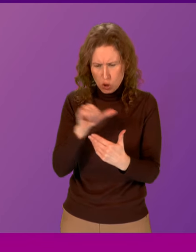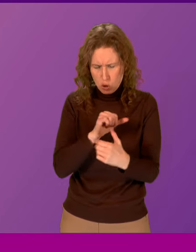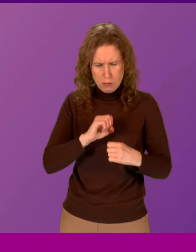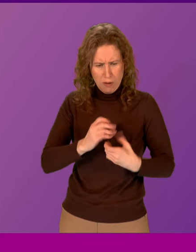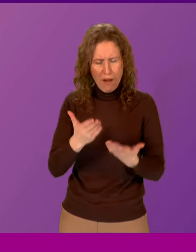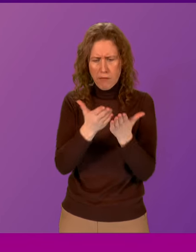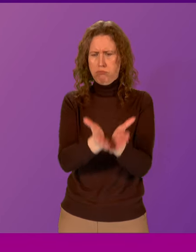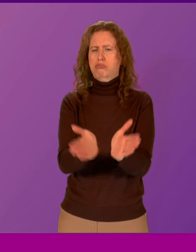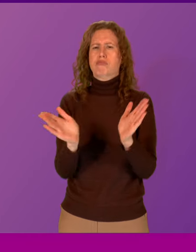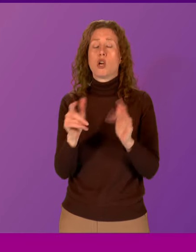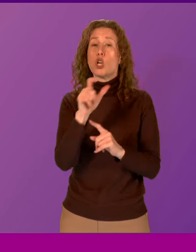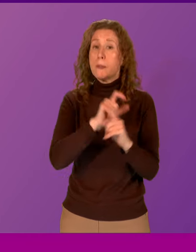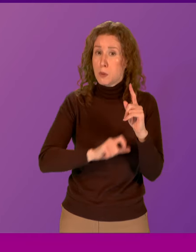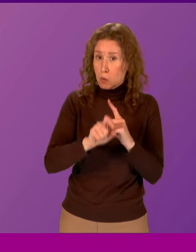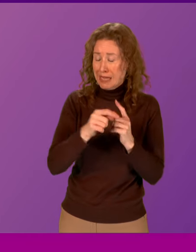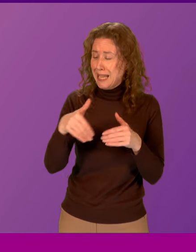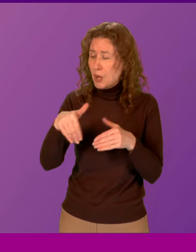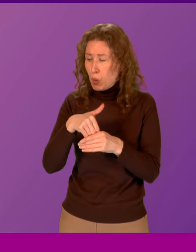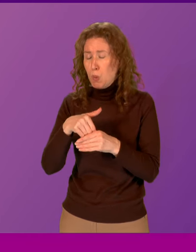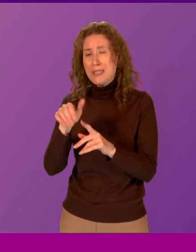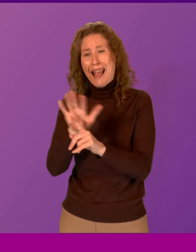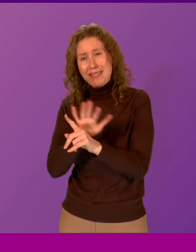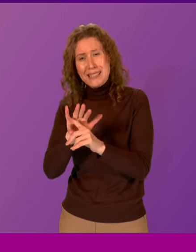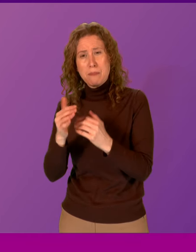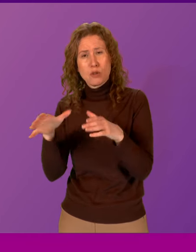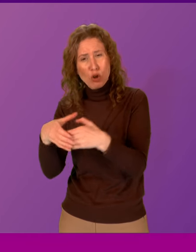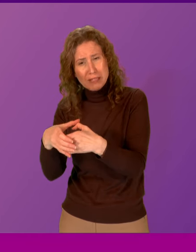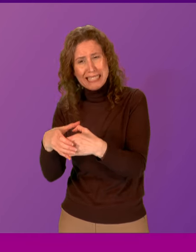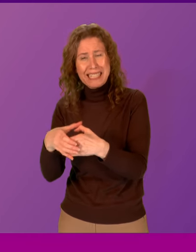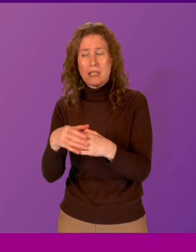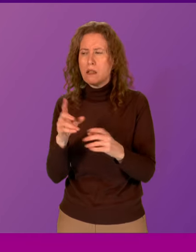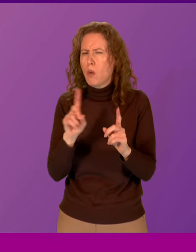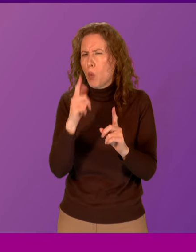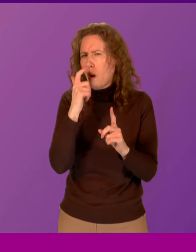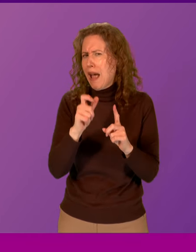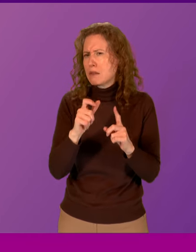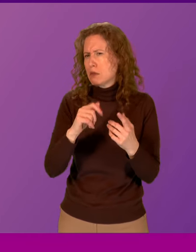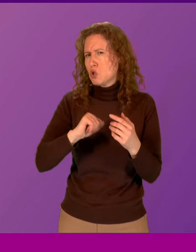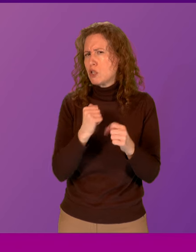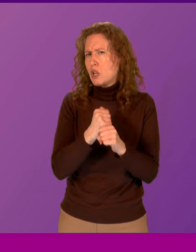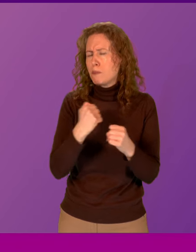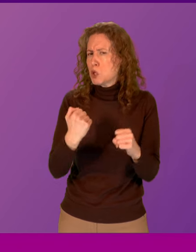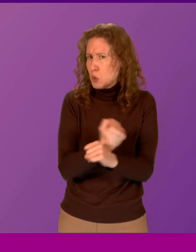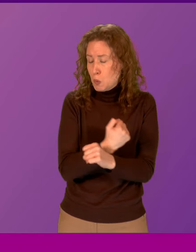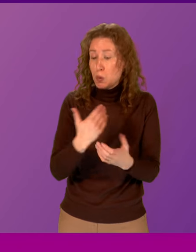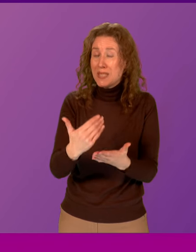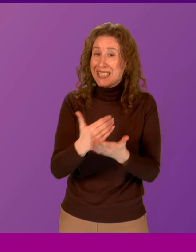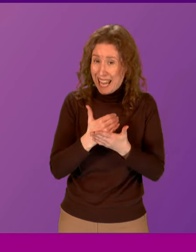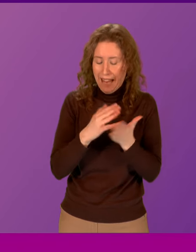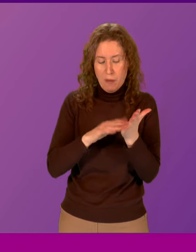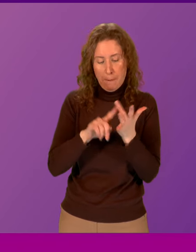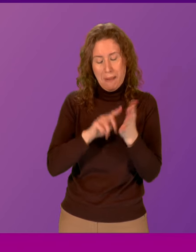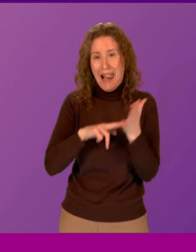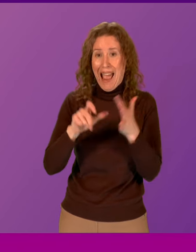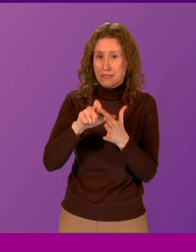all communities, including the needs of ethnic minorities? And what can the Scottish Government do to save Milan and